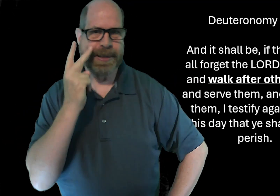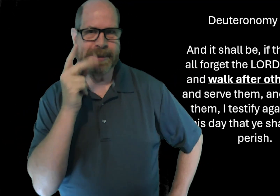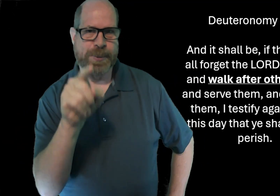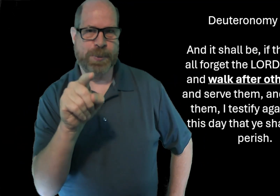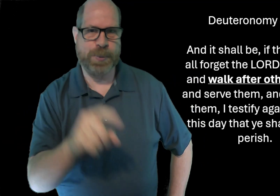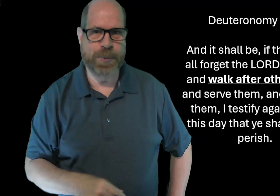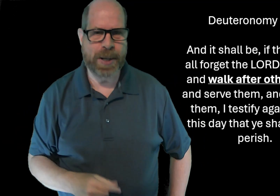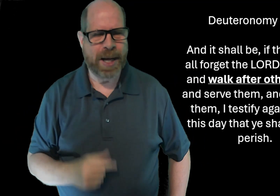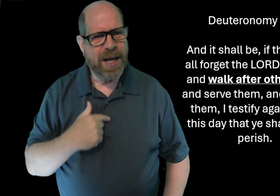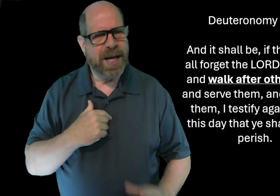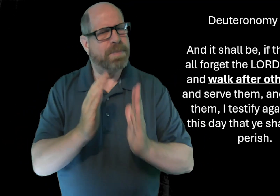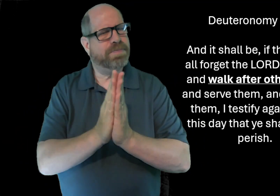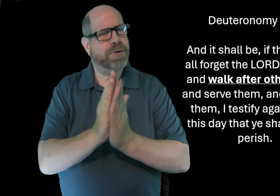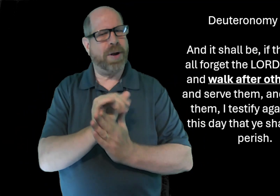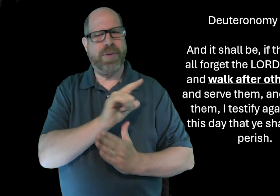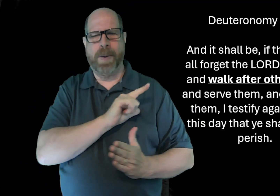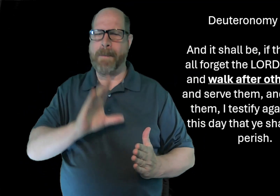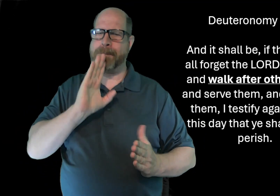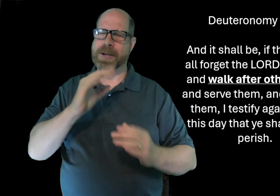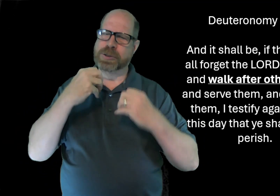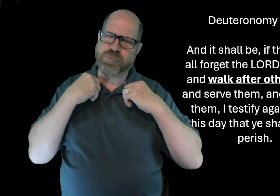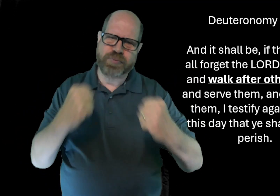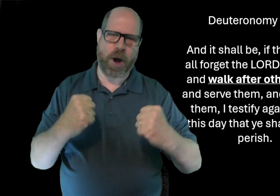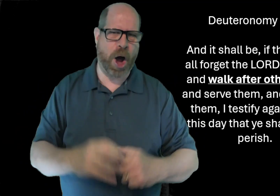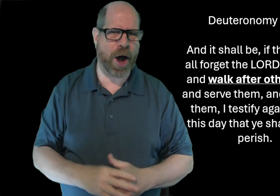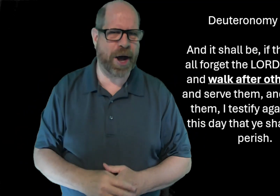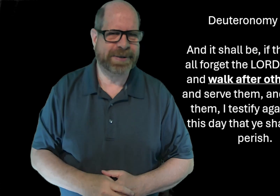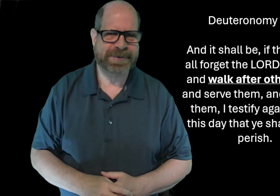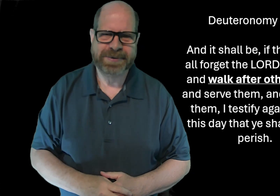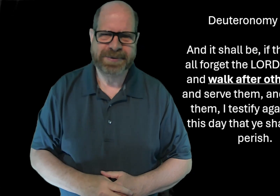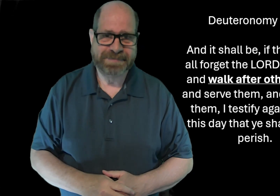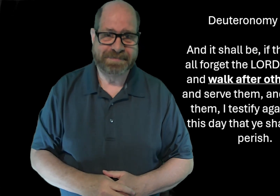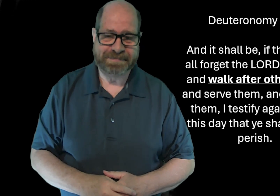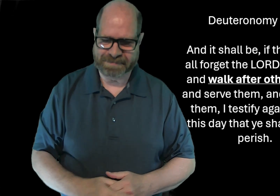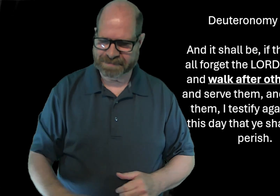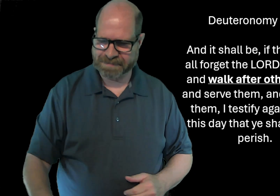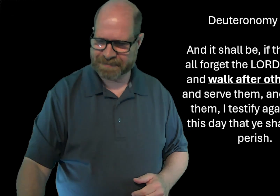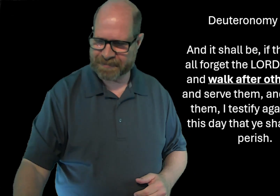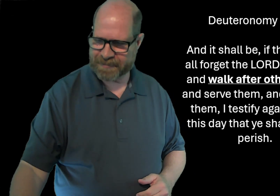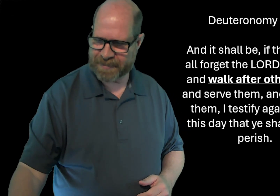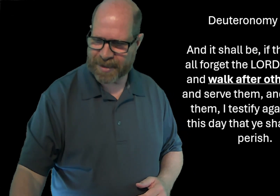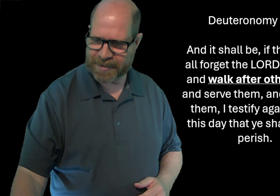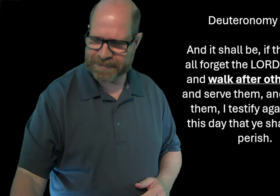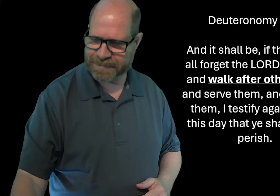Your light will shine before people, and they will praise God because of it. So I pray that you stay strong.